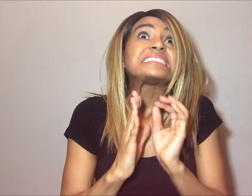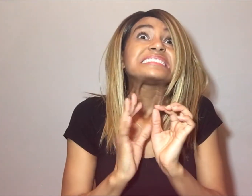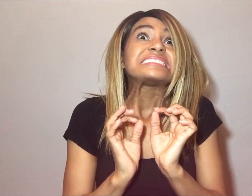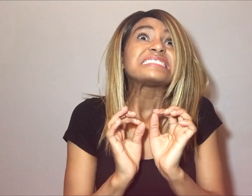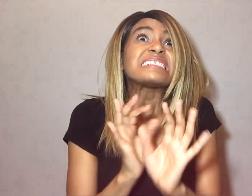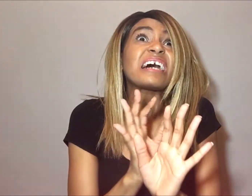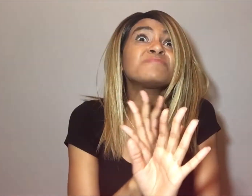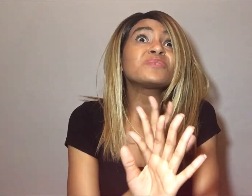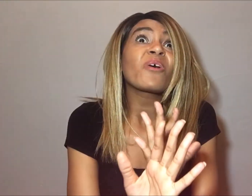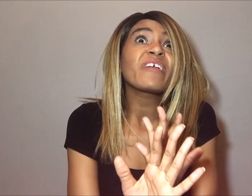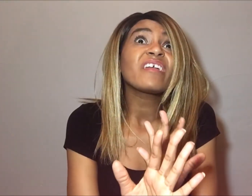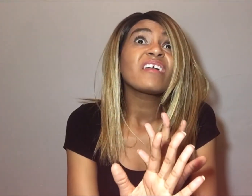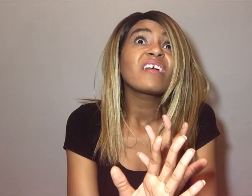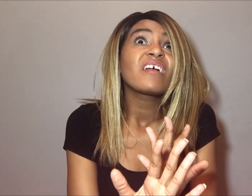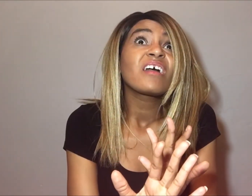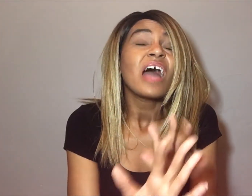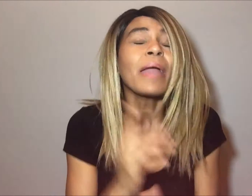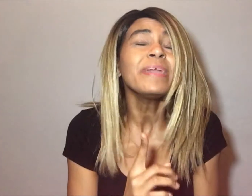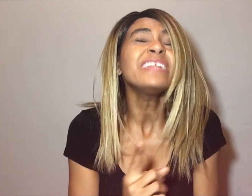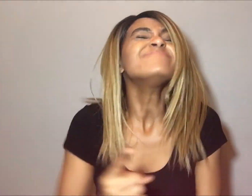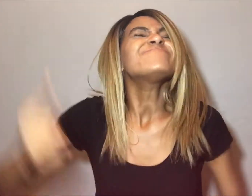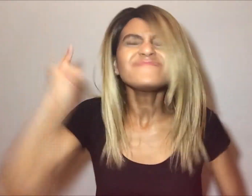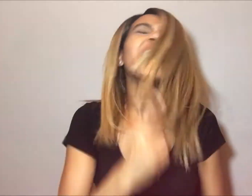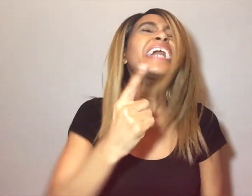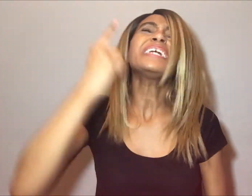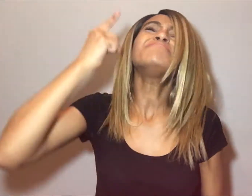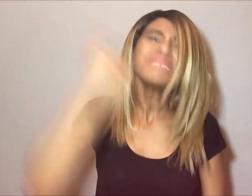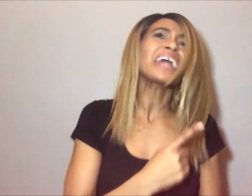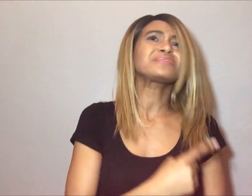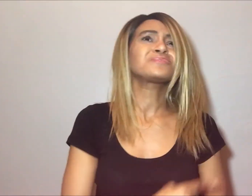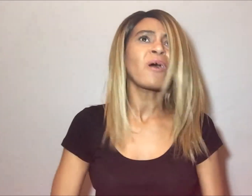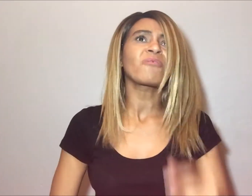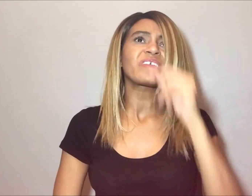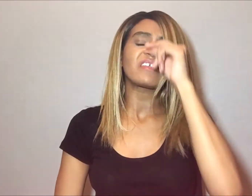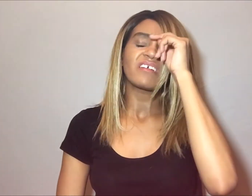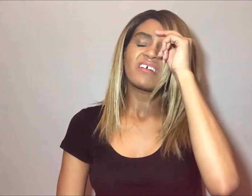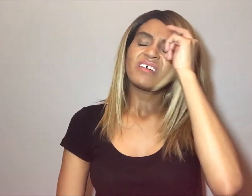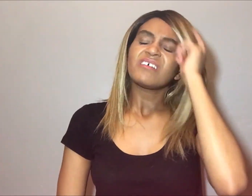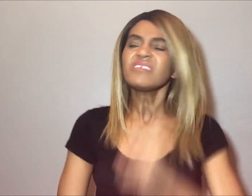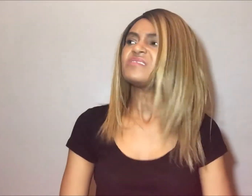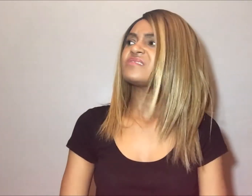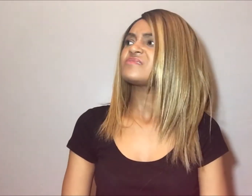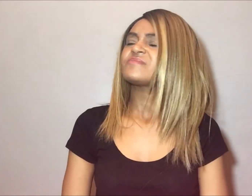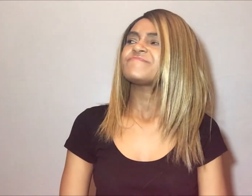I'm sorry. I mean, I am not sorry.